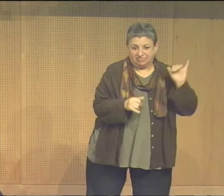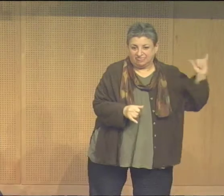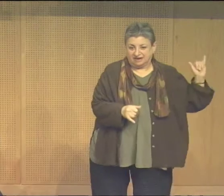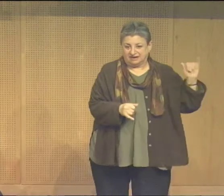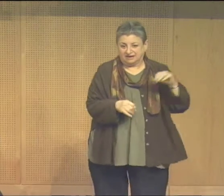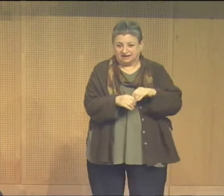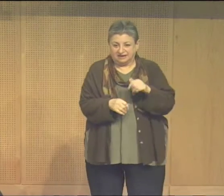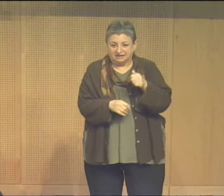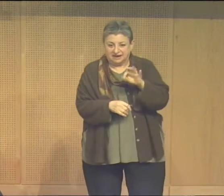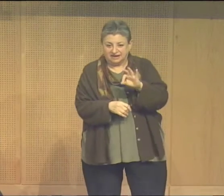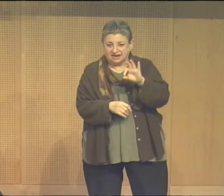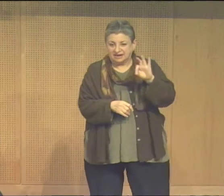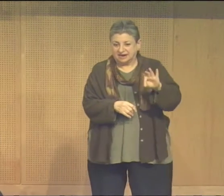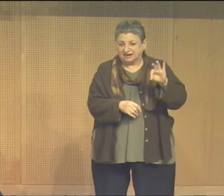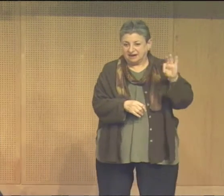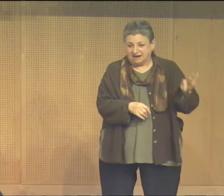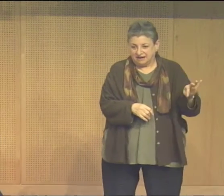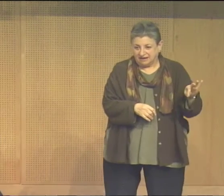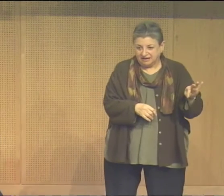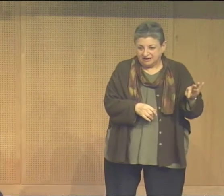I did that piece in 1999